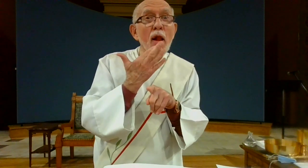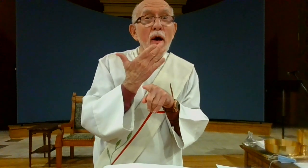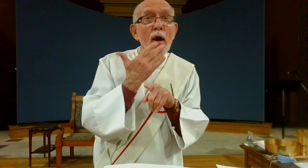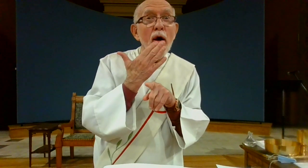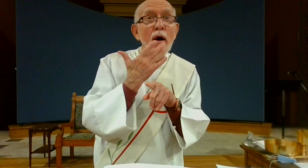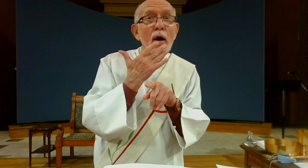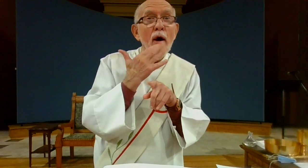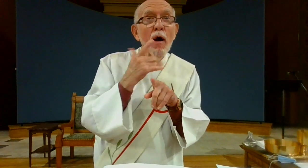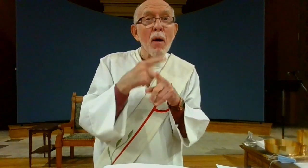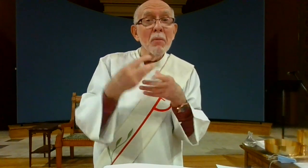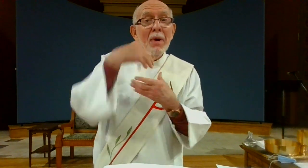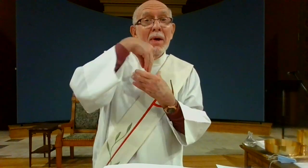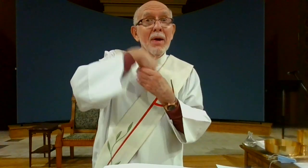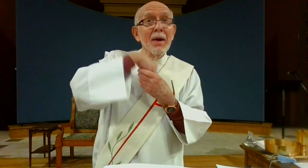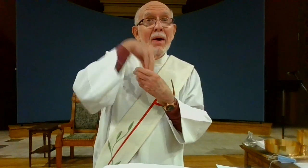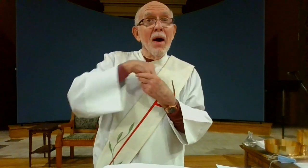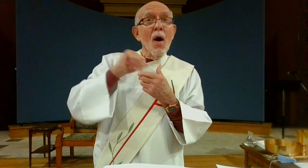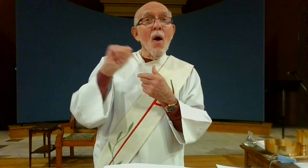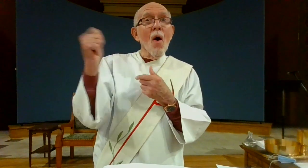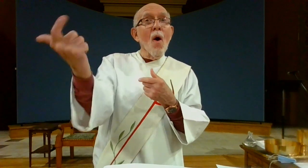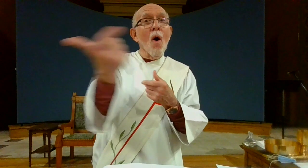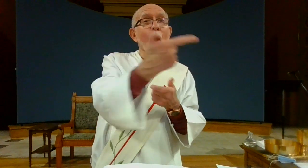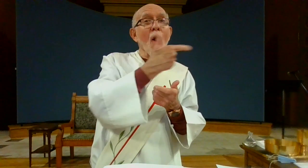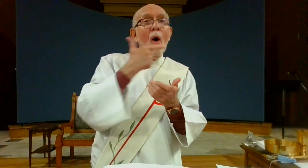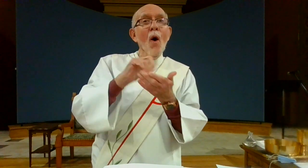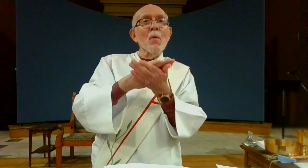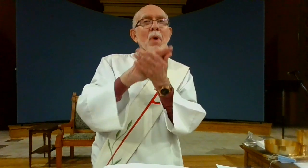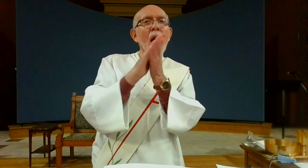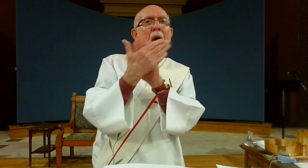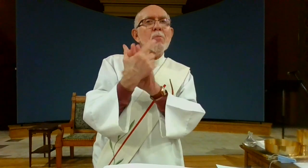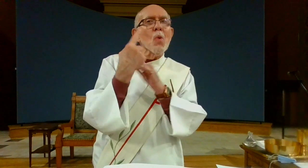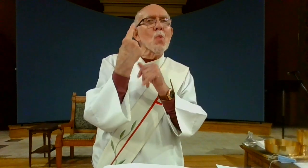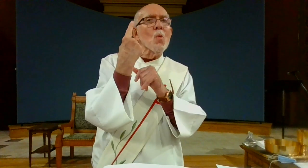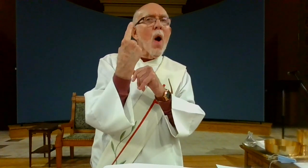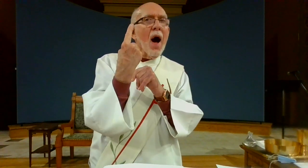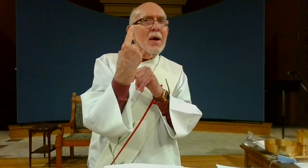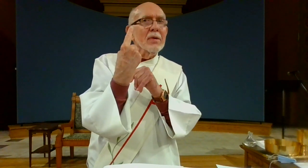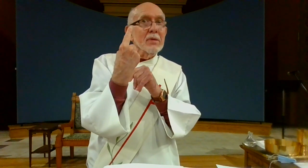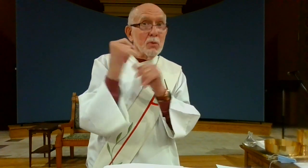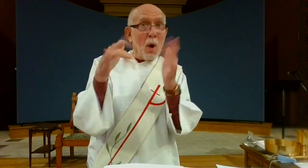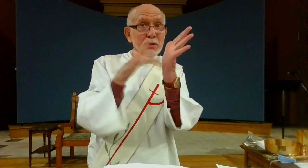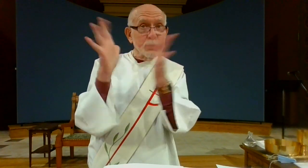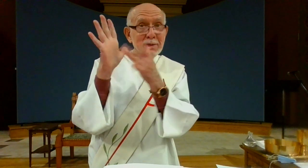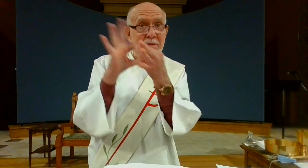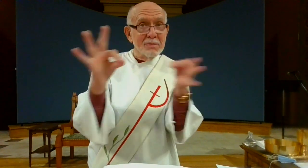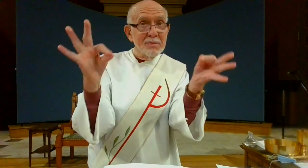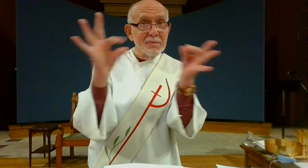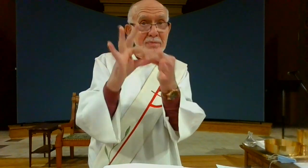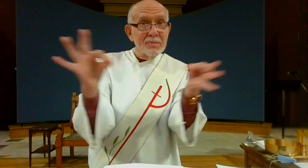We have all kinds of skin colors but inside all of us can become one together